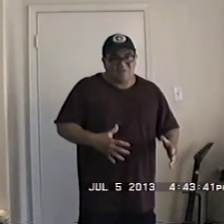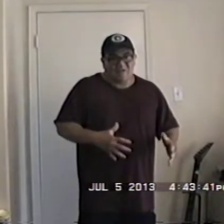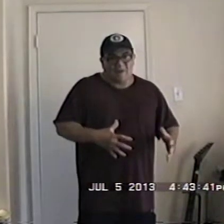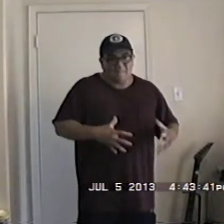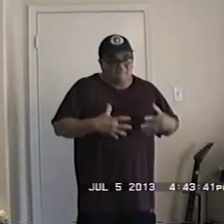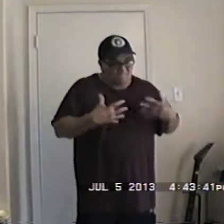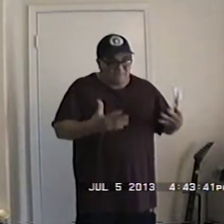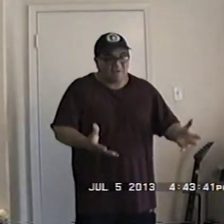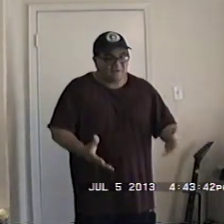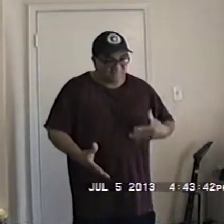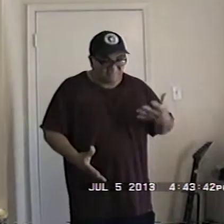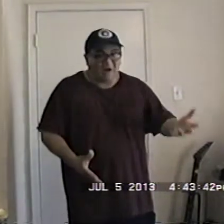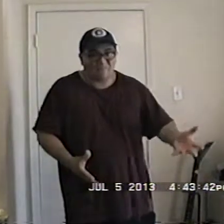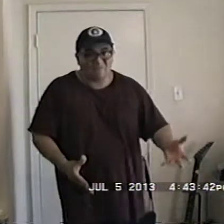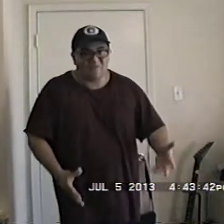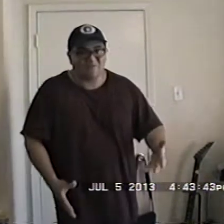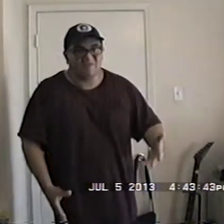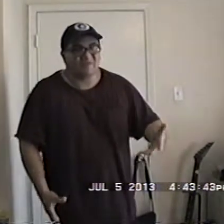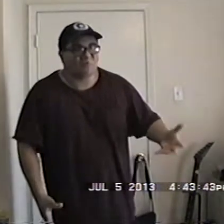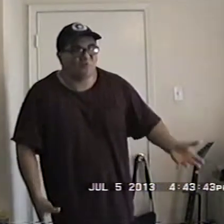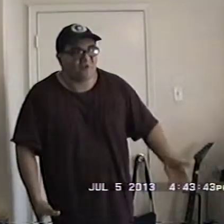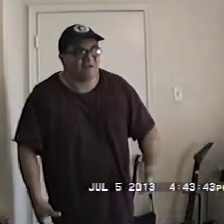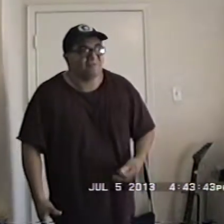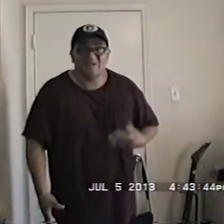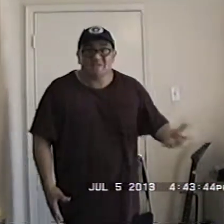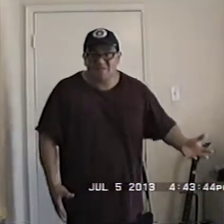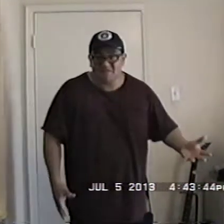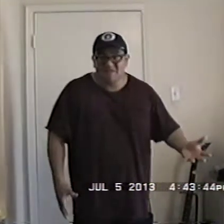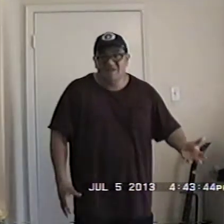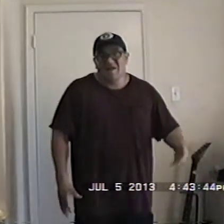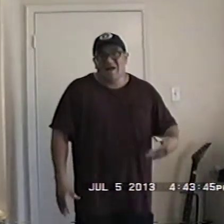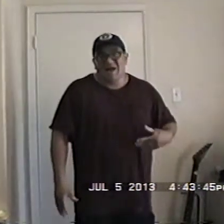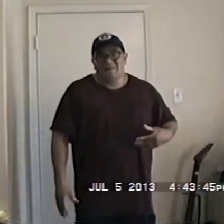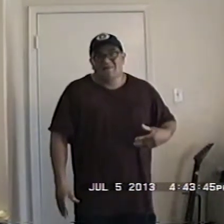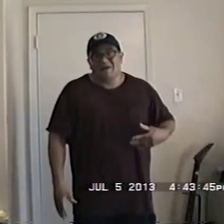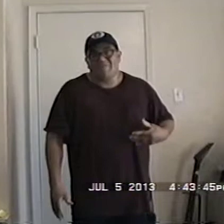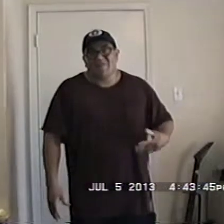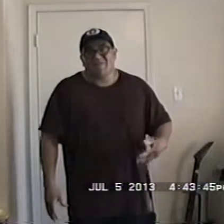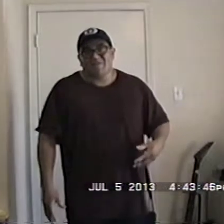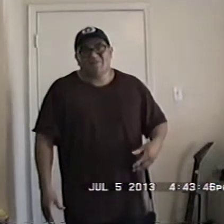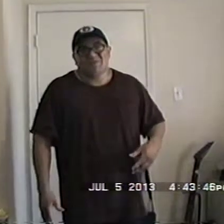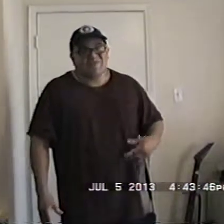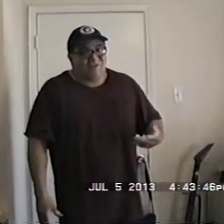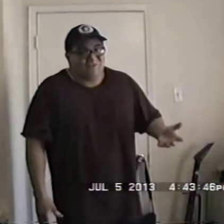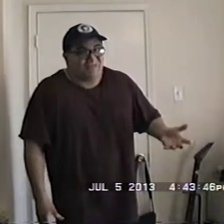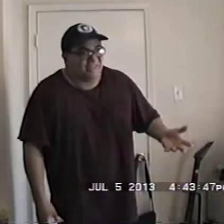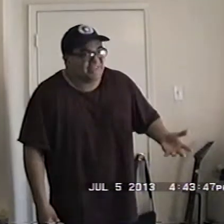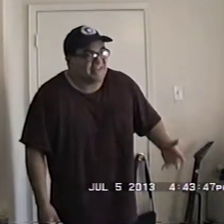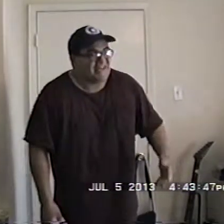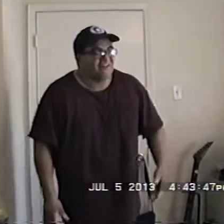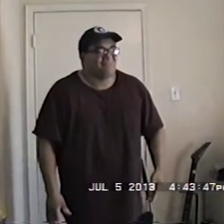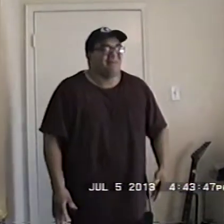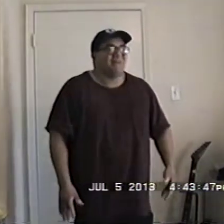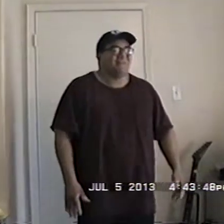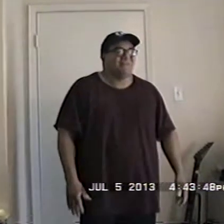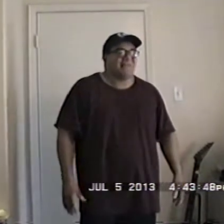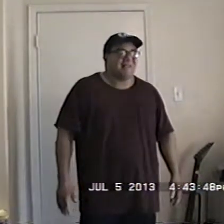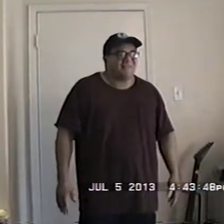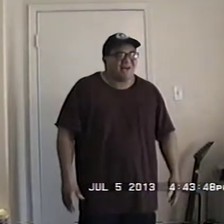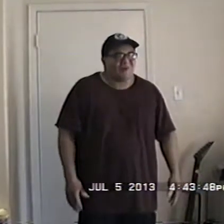offered a residency program and they didn't I did not find out until I graduated but the last thing I